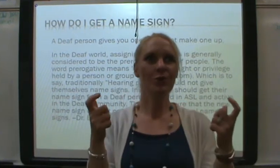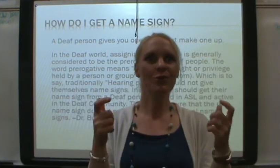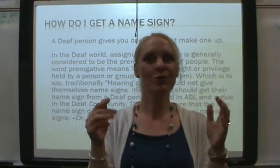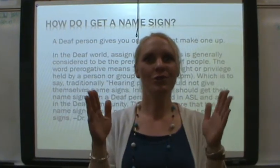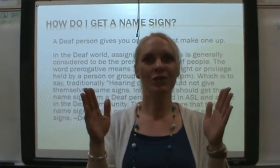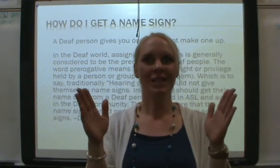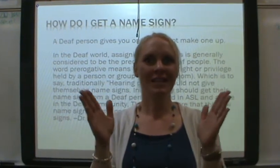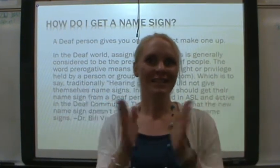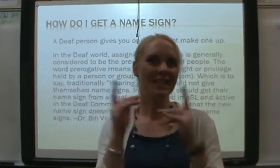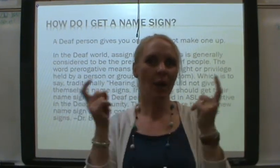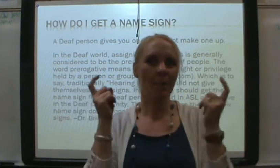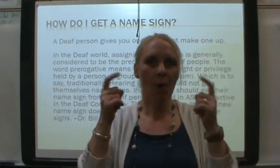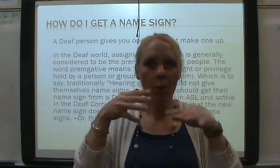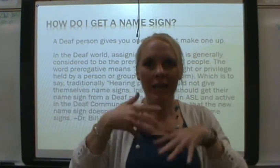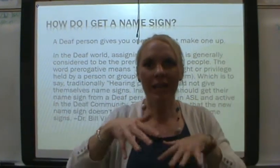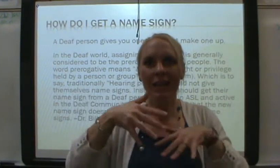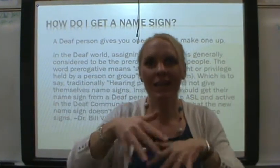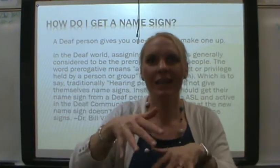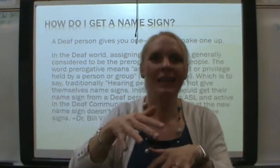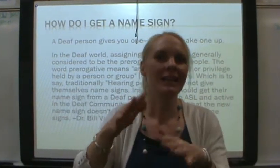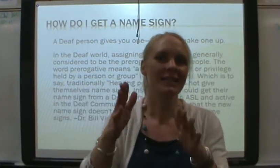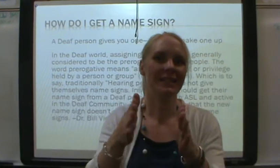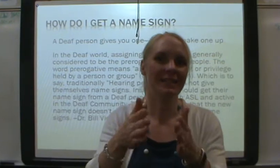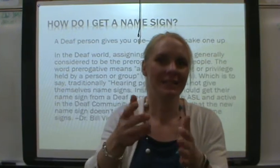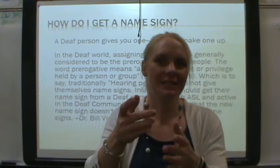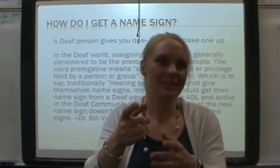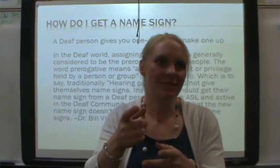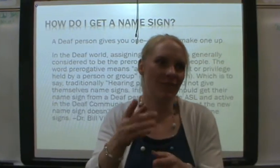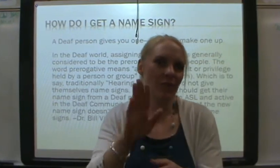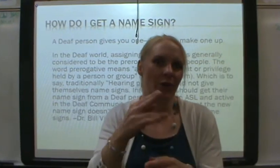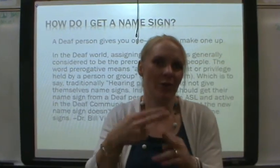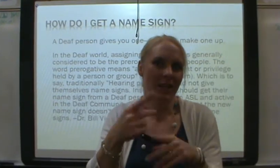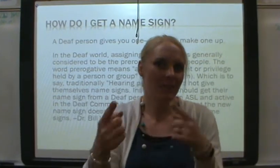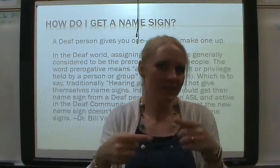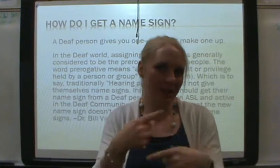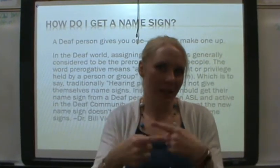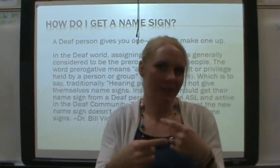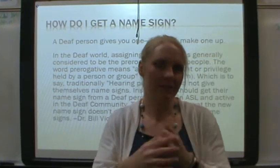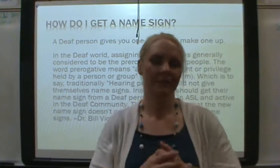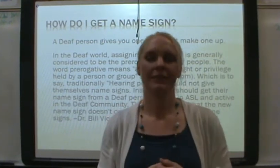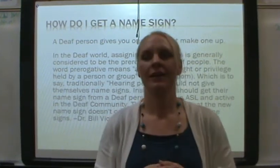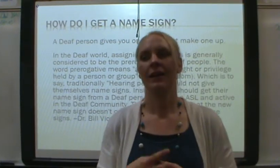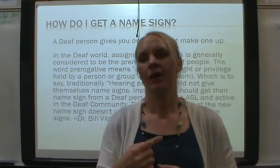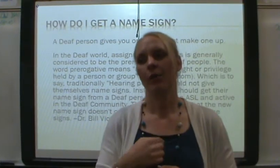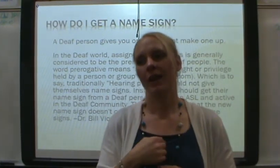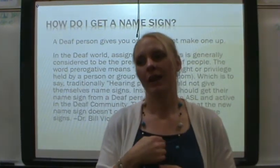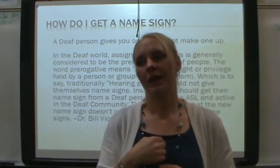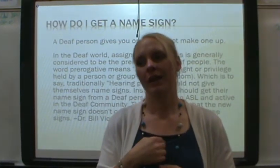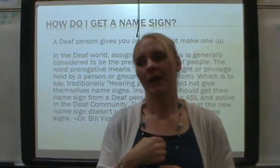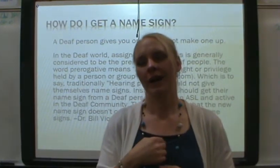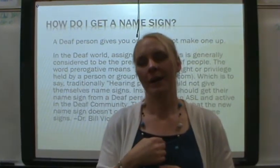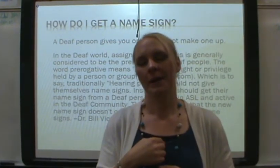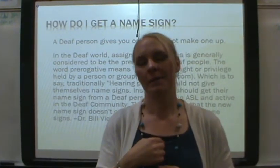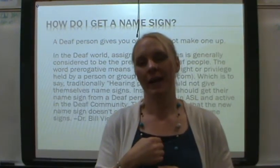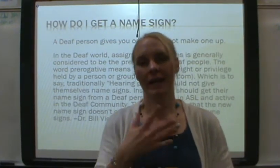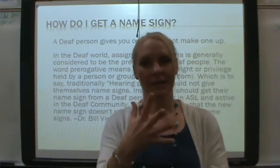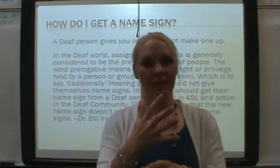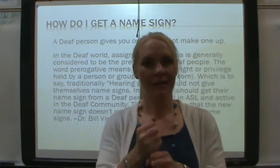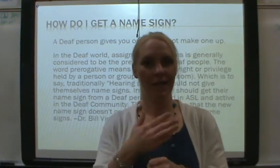ceremony to, for your name sign. When, um, I got